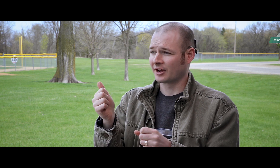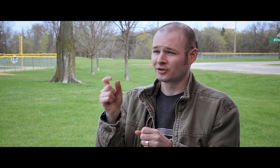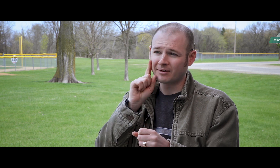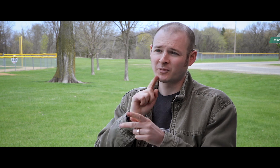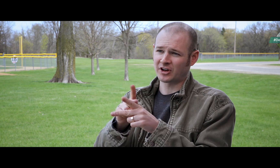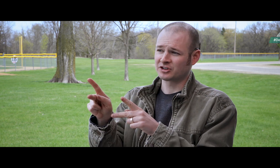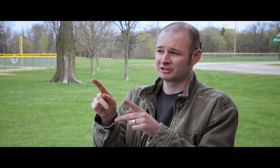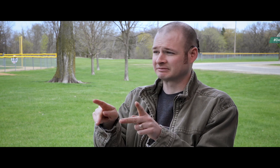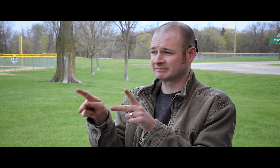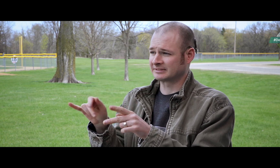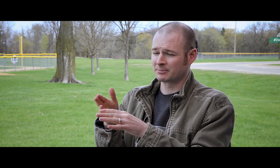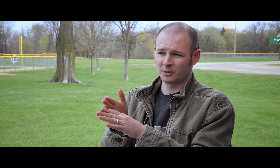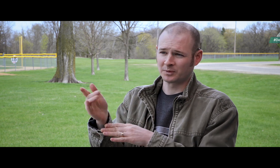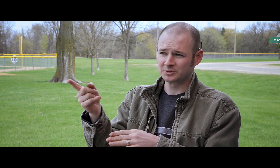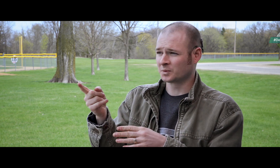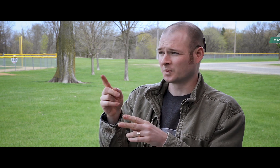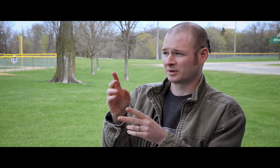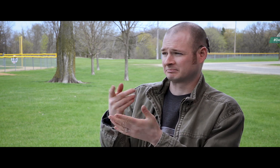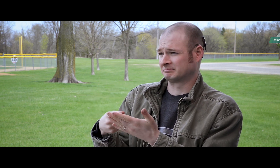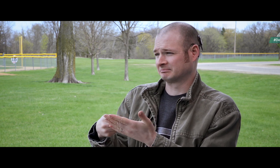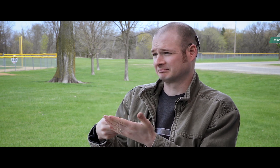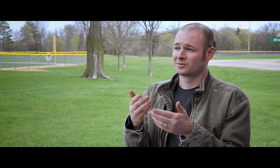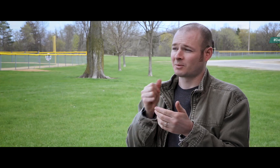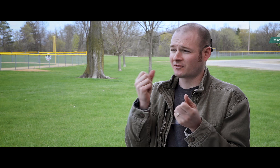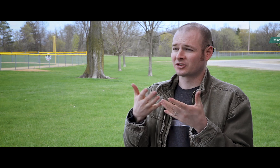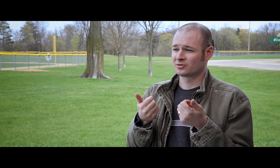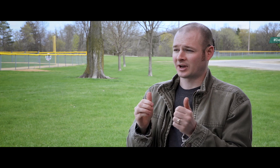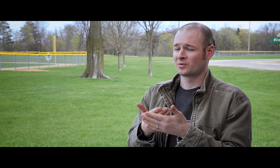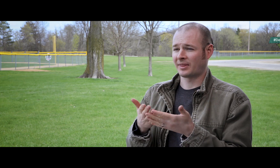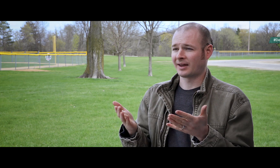in the field you want to study, so you can talk to them about it. Don't be afraid to try new things.